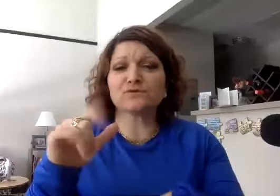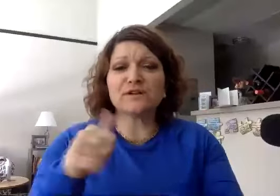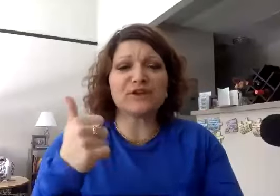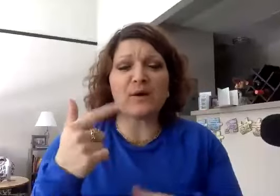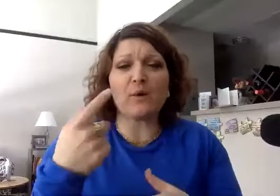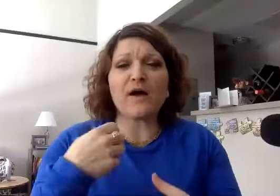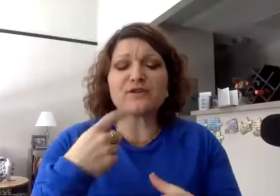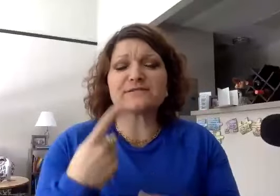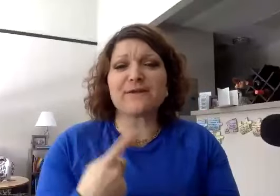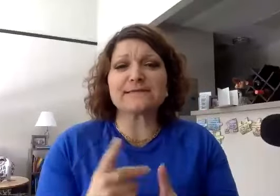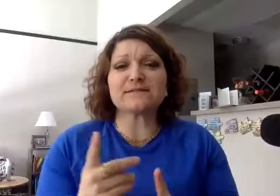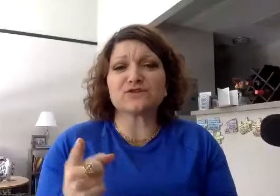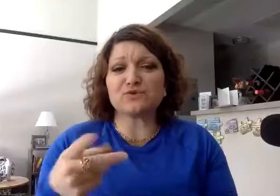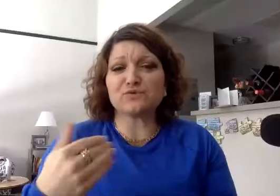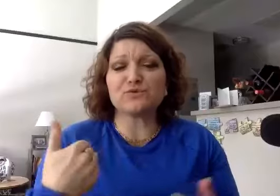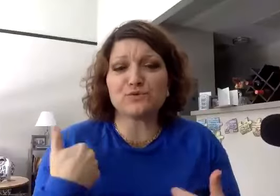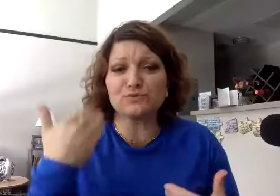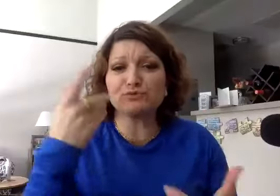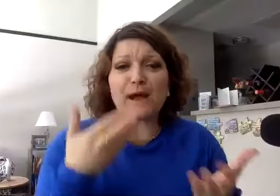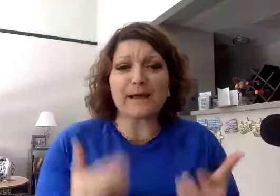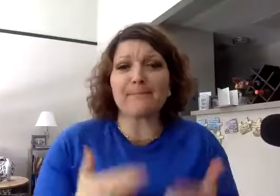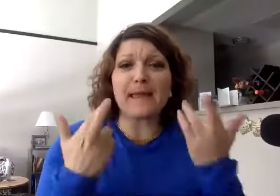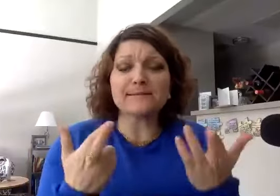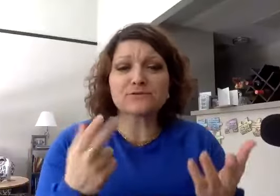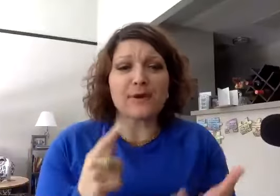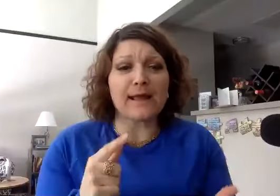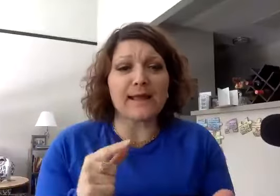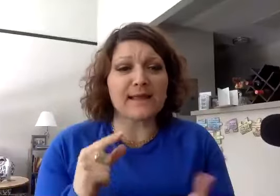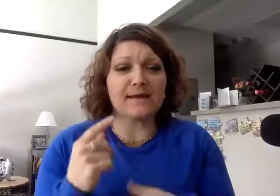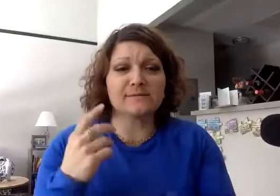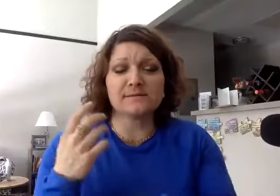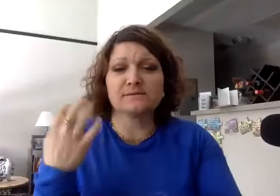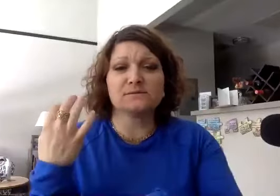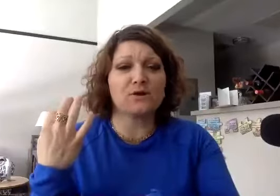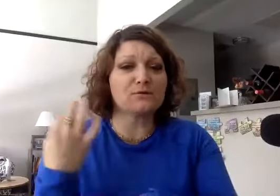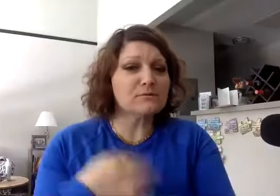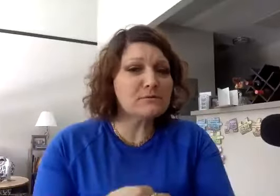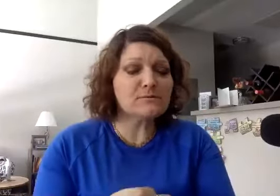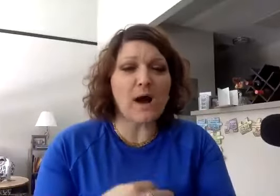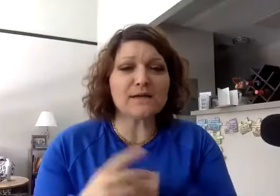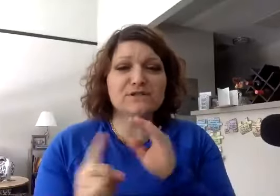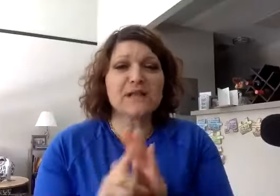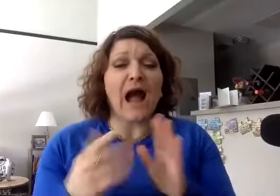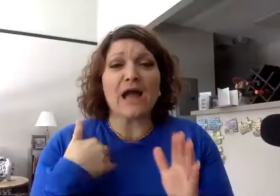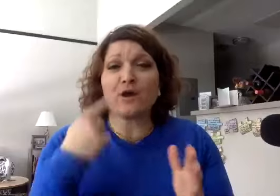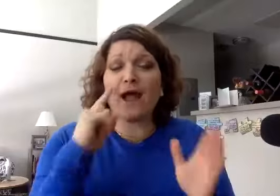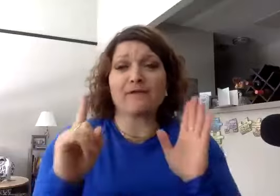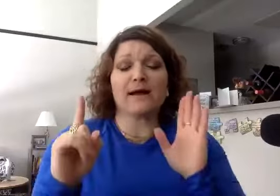What other devices do you recommend to it that, you know, washes? I know I have a